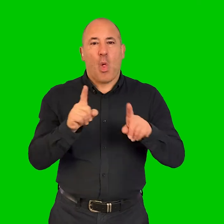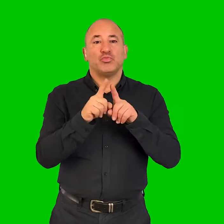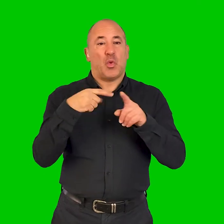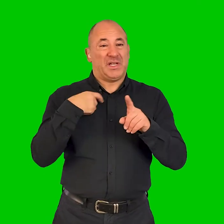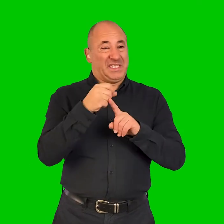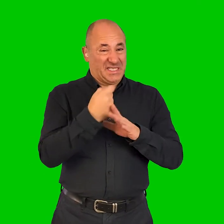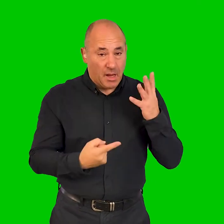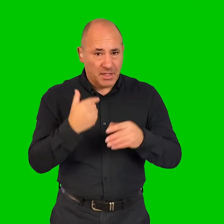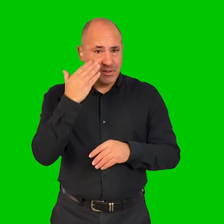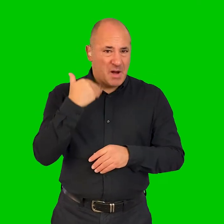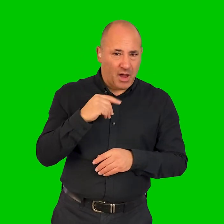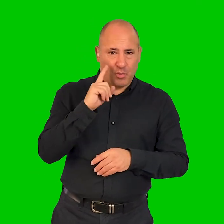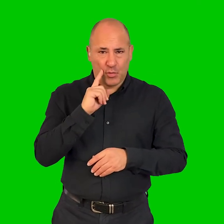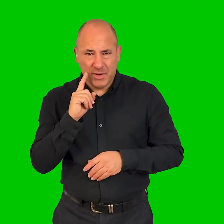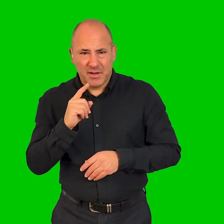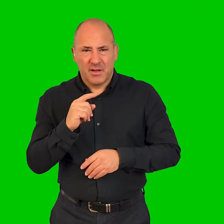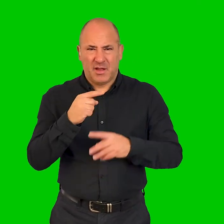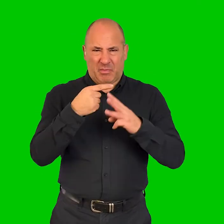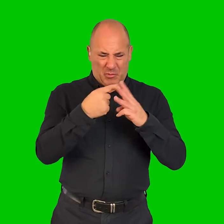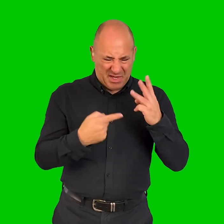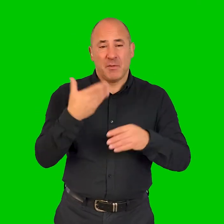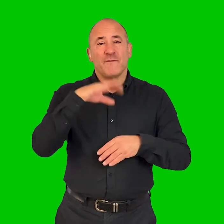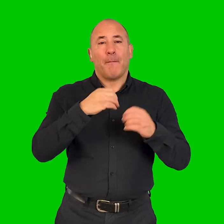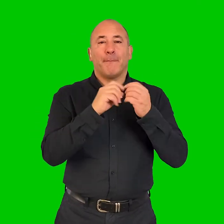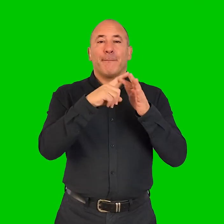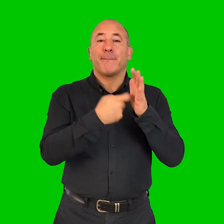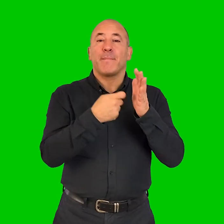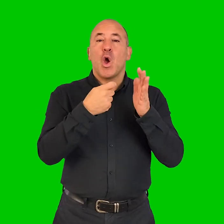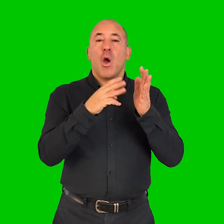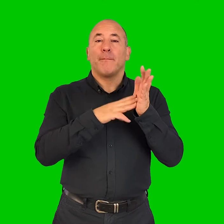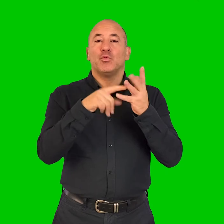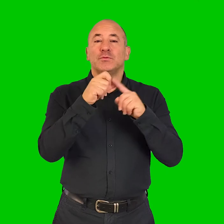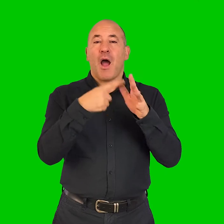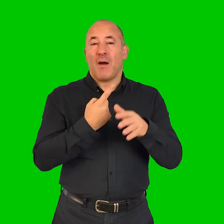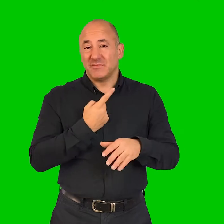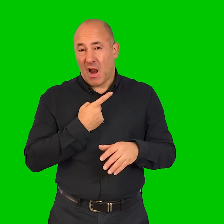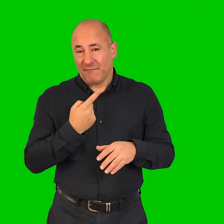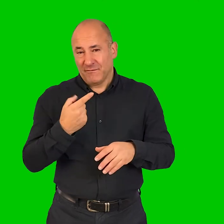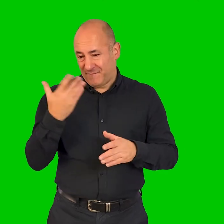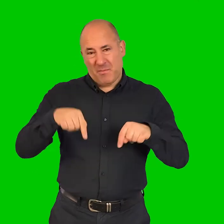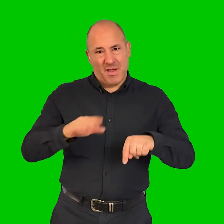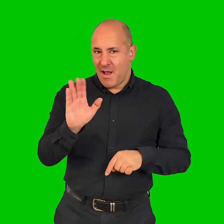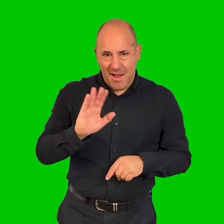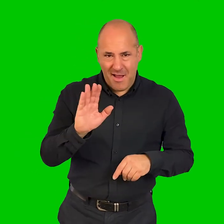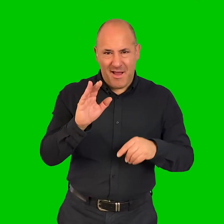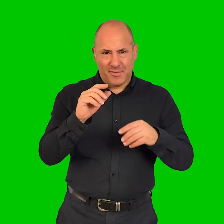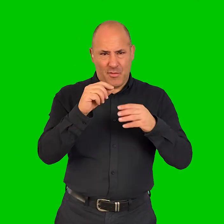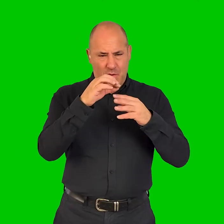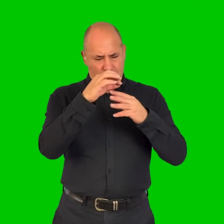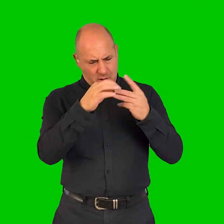I'm a black woman, but I'm also a disabled black woman. And how do those three things, you know, I'm from Bermuda originally and so